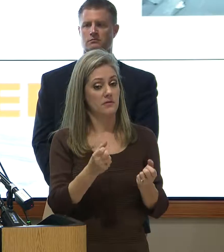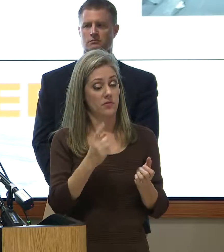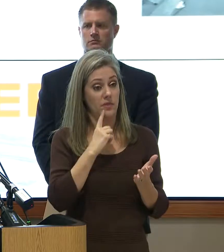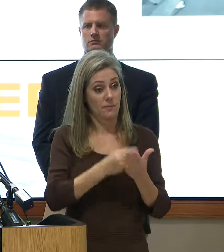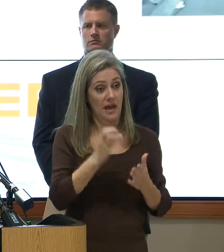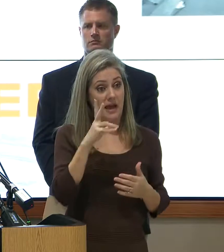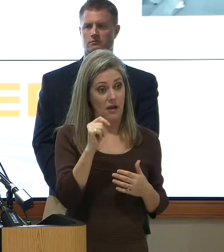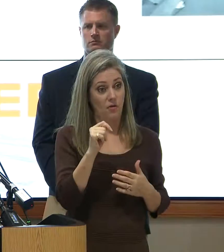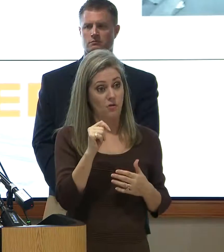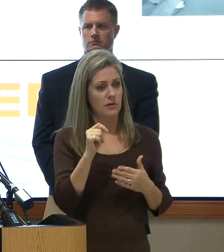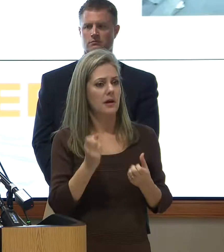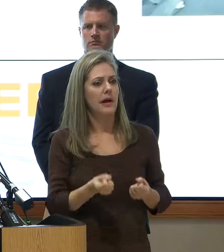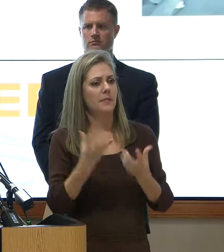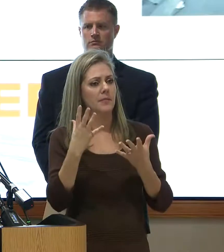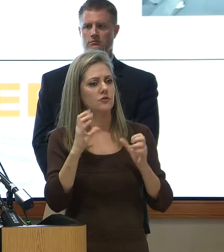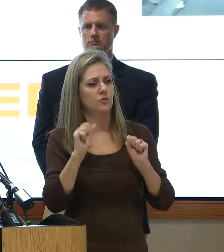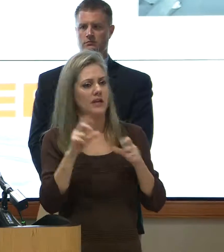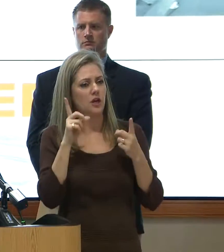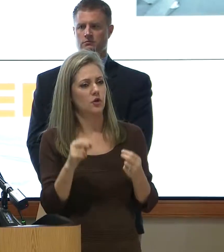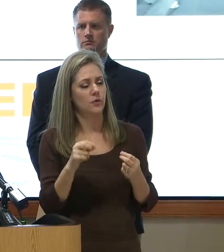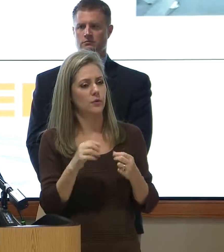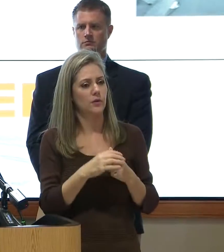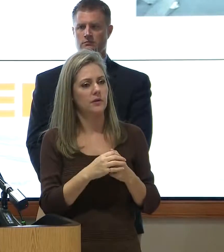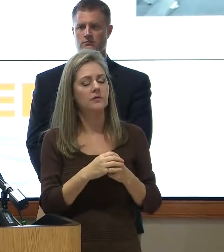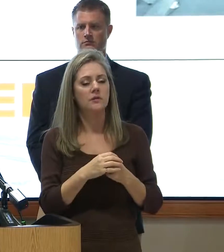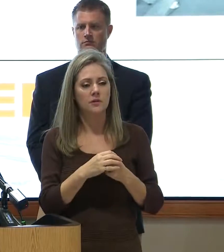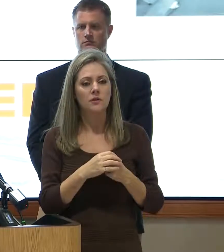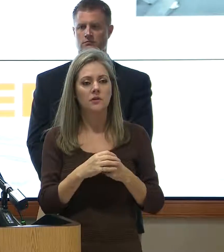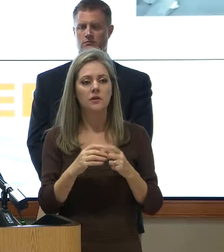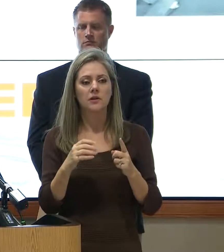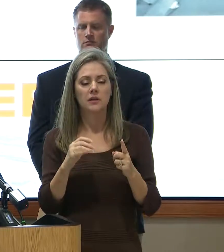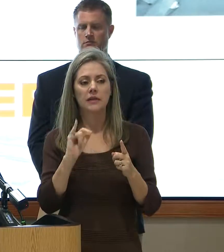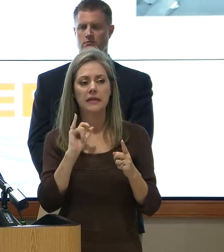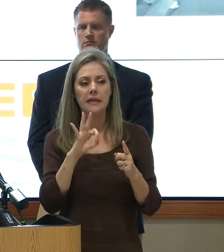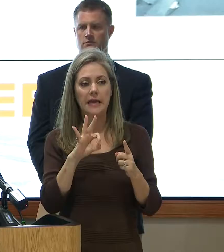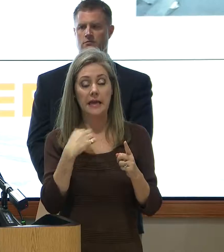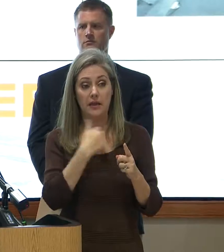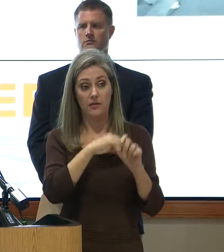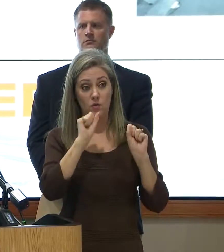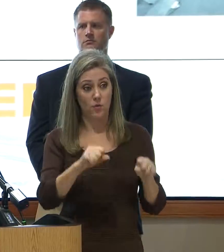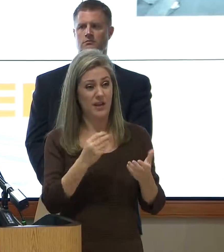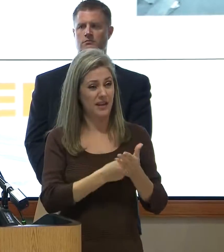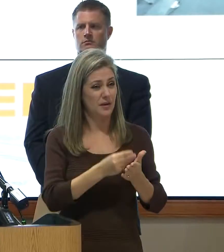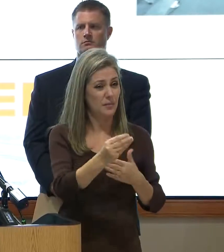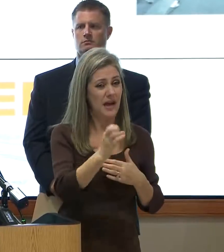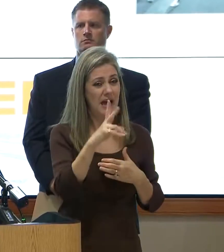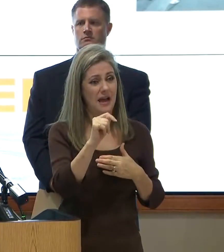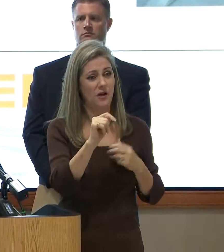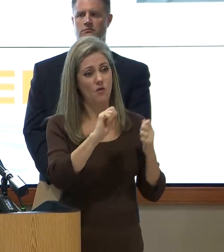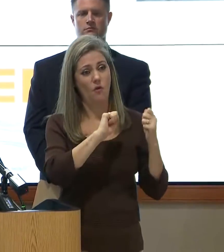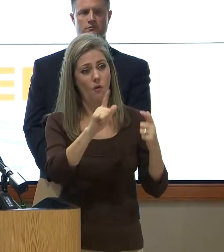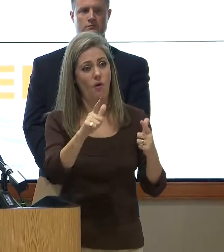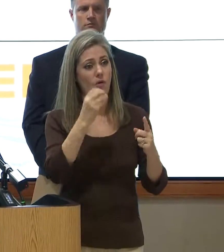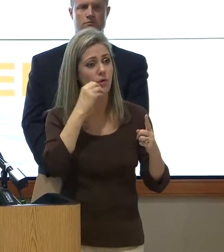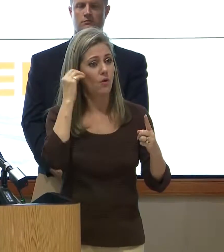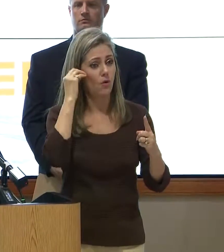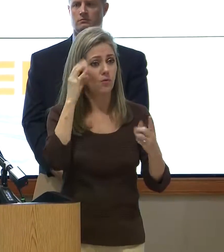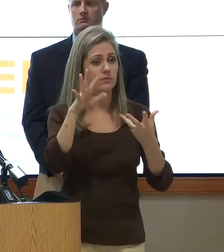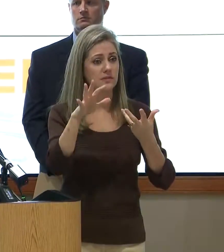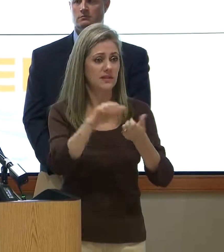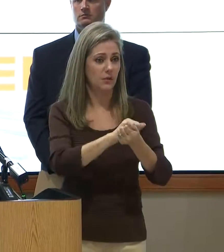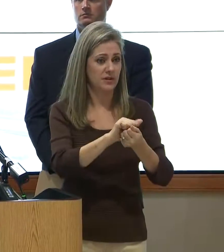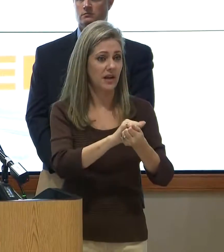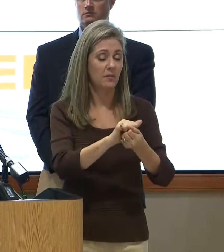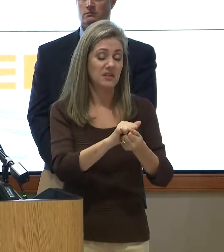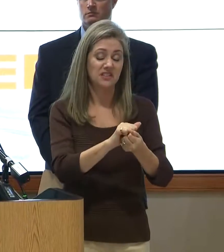of dollars? I don't think there's any question if we could buy out everything that's out there. I